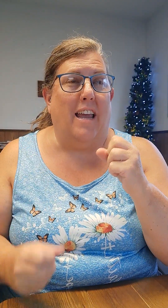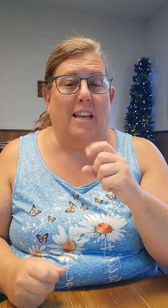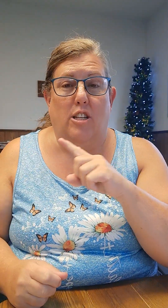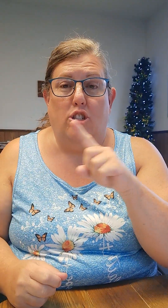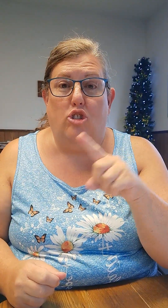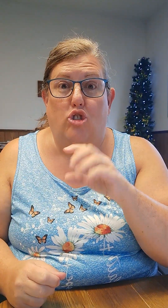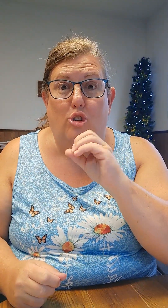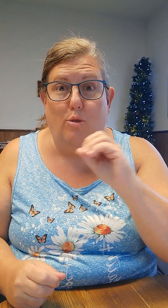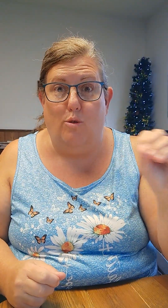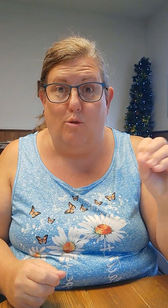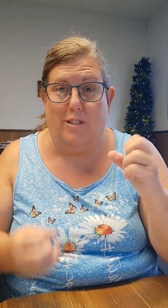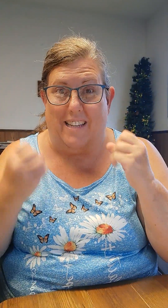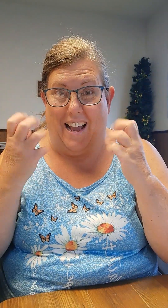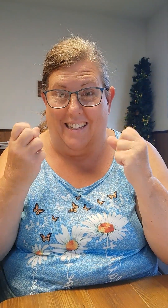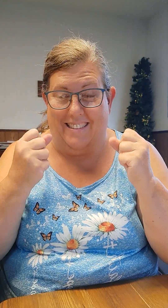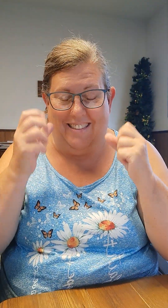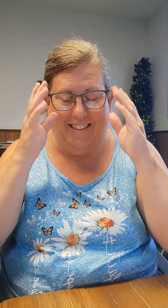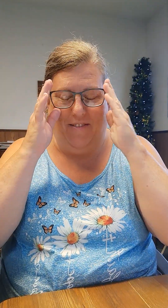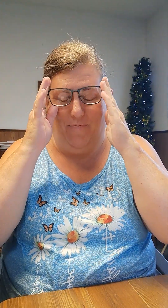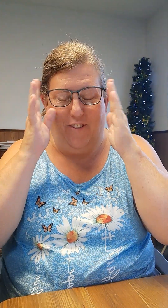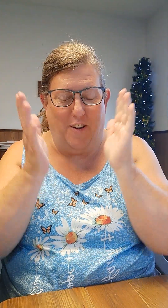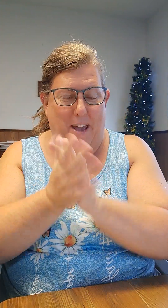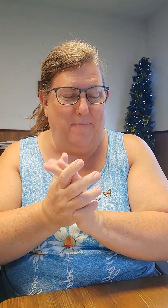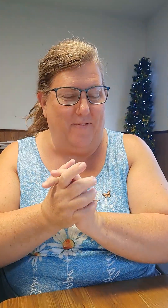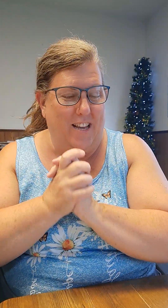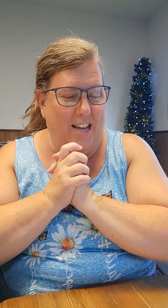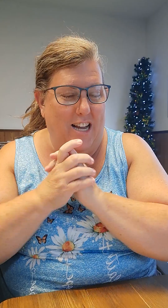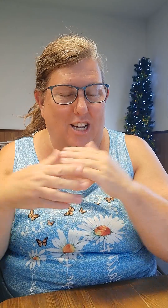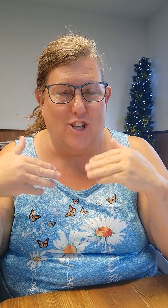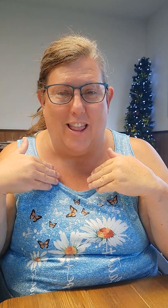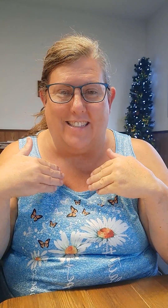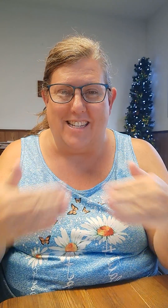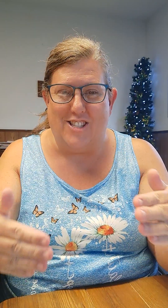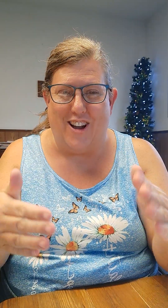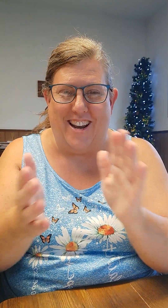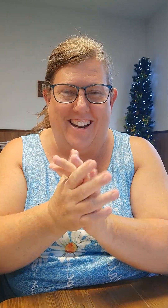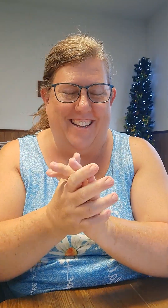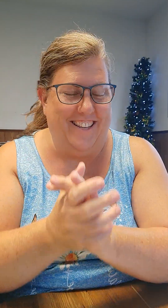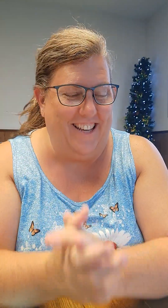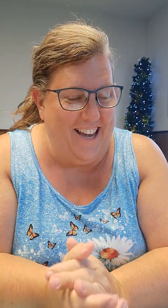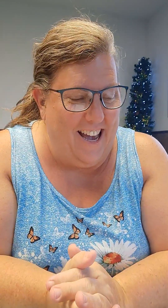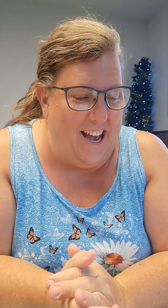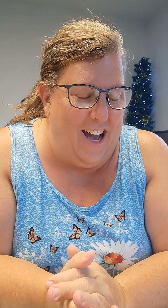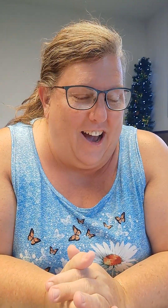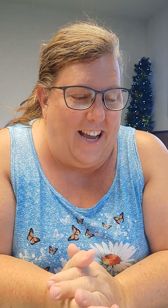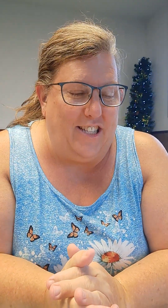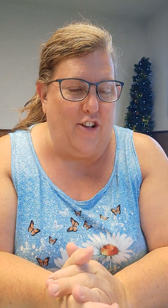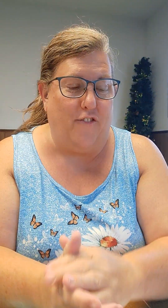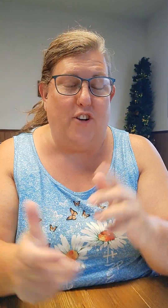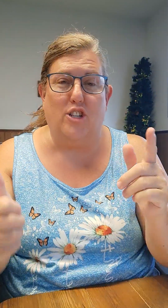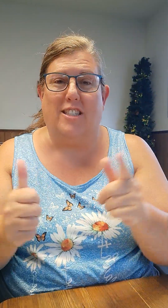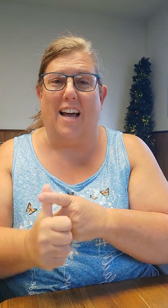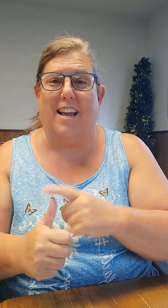assign zoo signs. Okay, so let's get started. Alright, so the first sign,